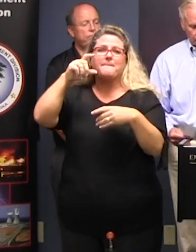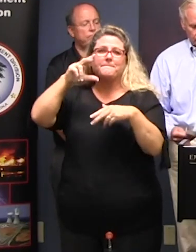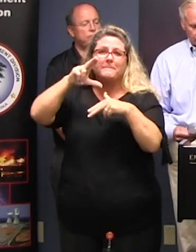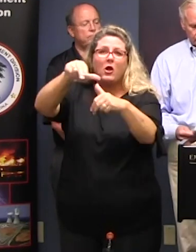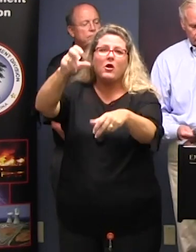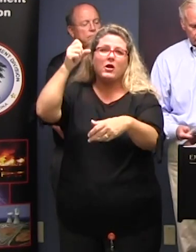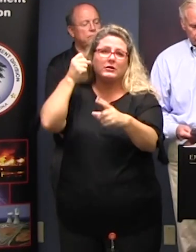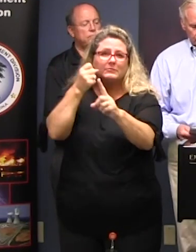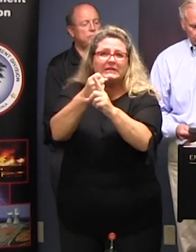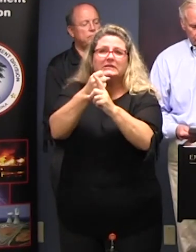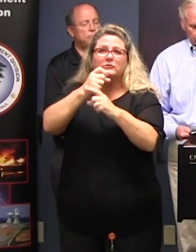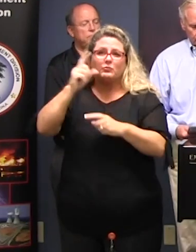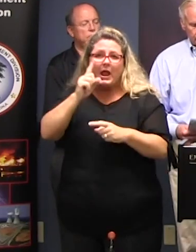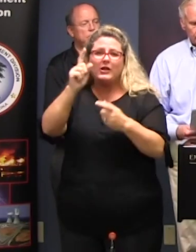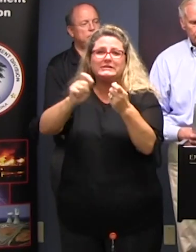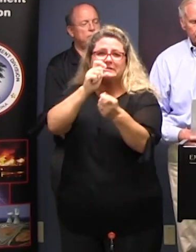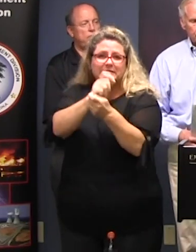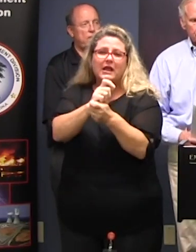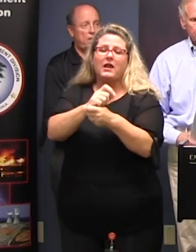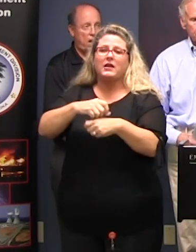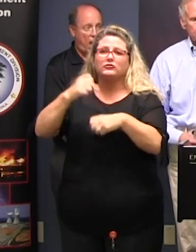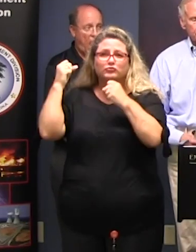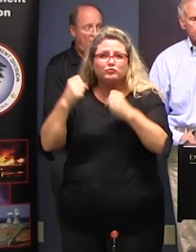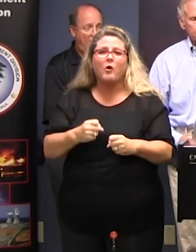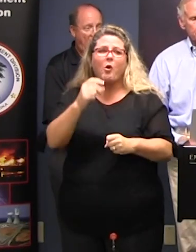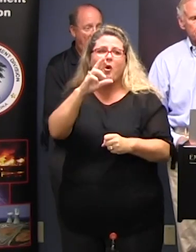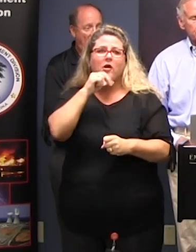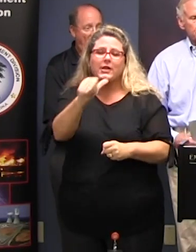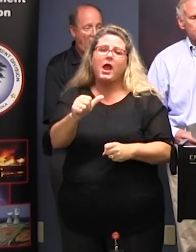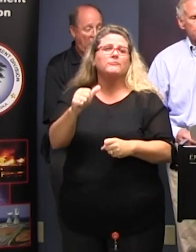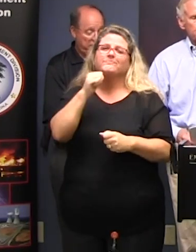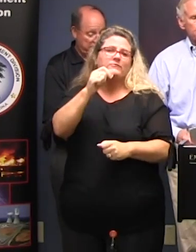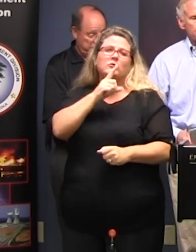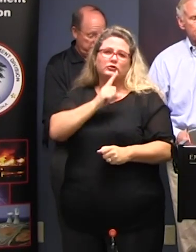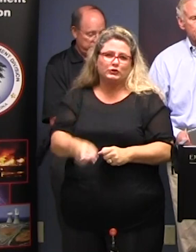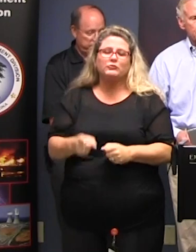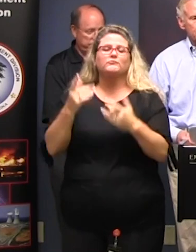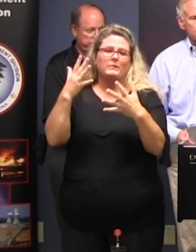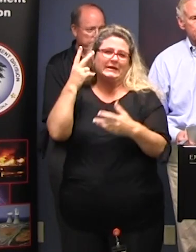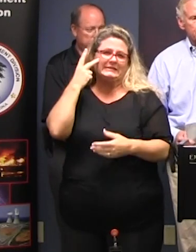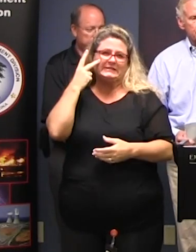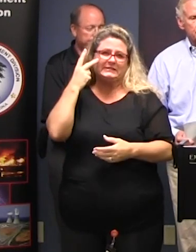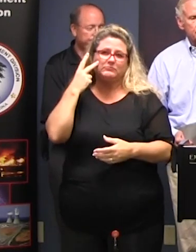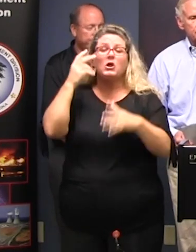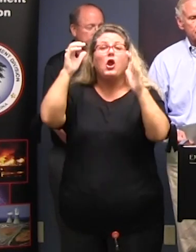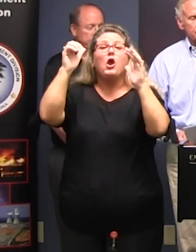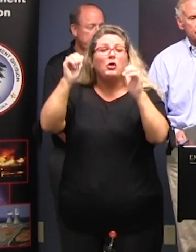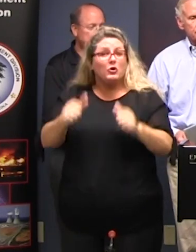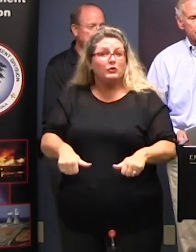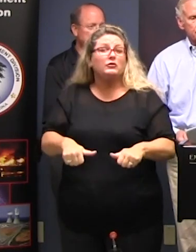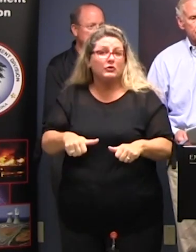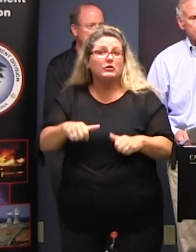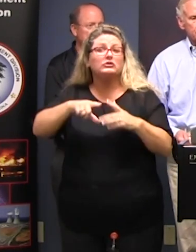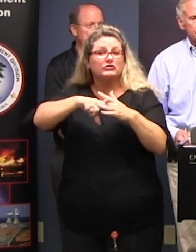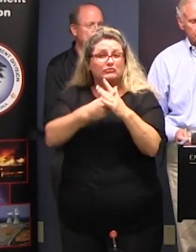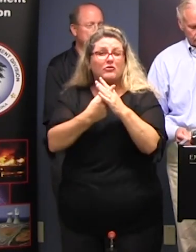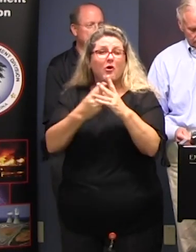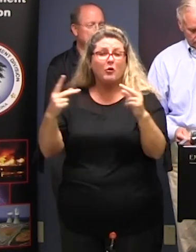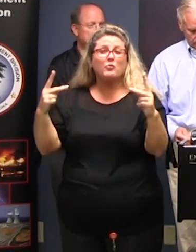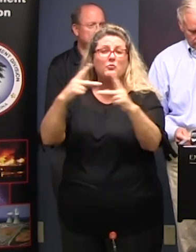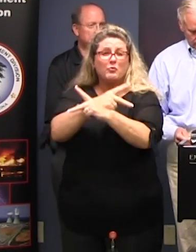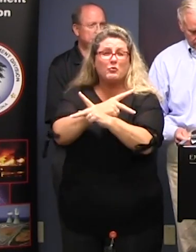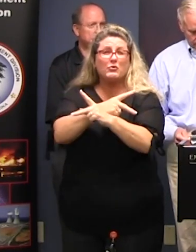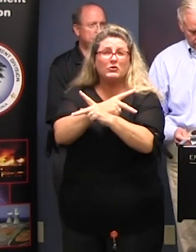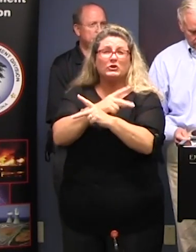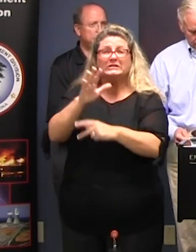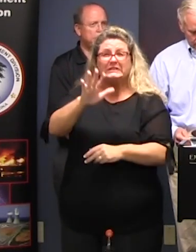of any impacts to the state again depending on the track of Florence conditions could begin to deteriorate beginning at this point